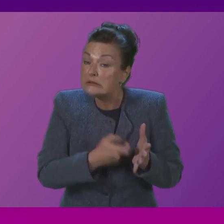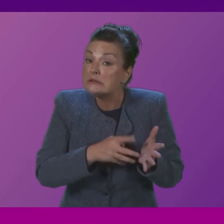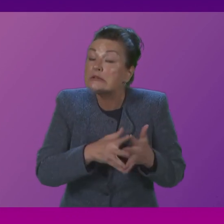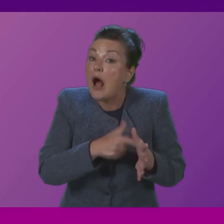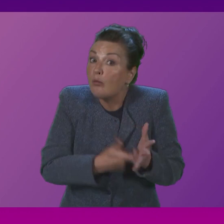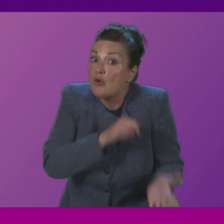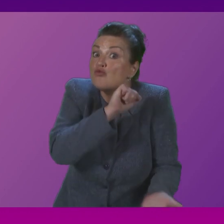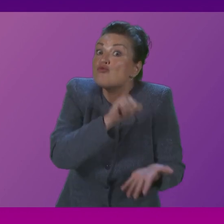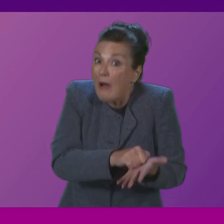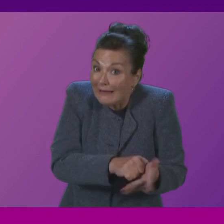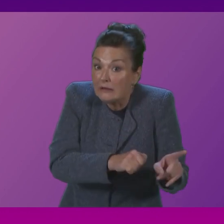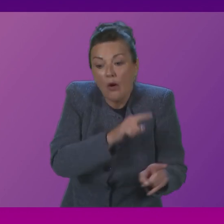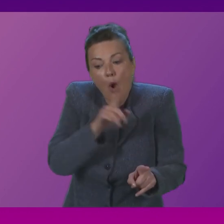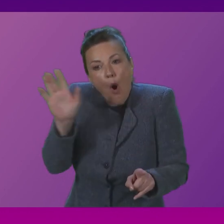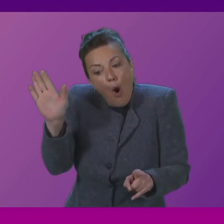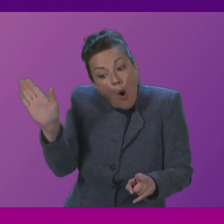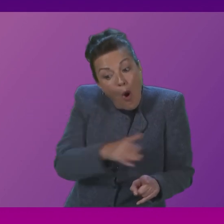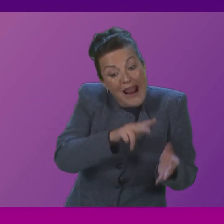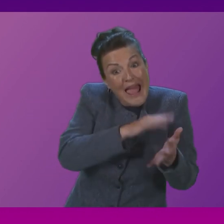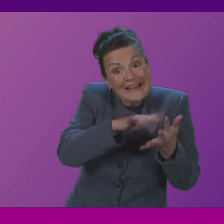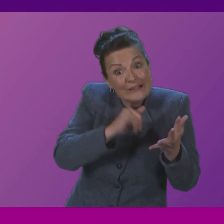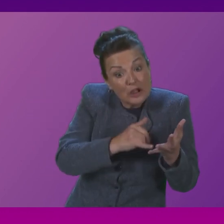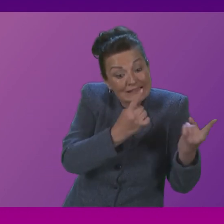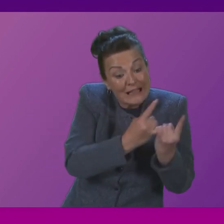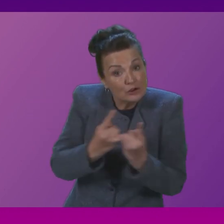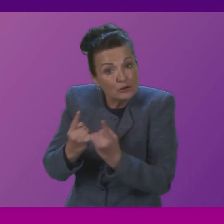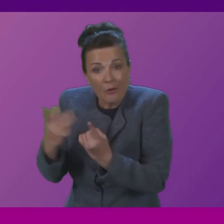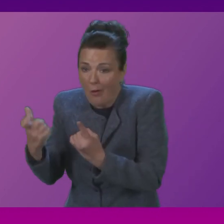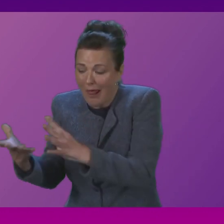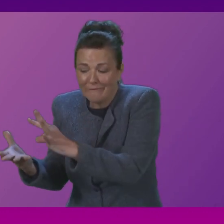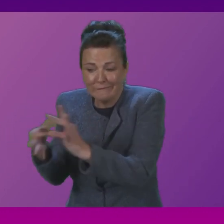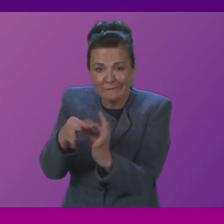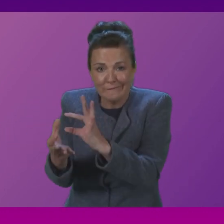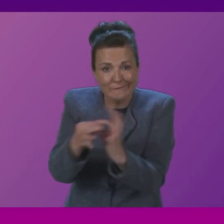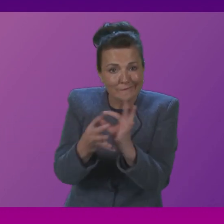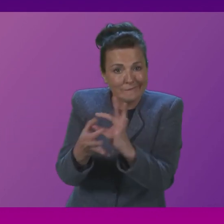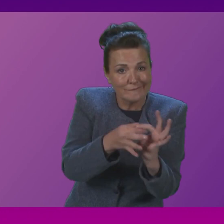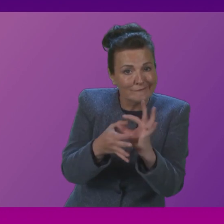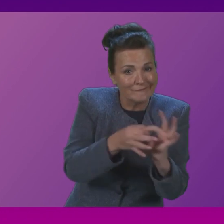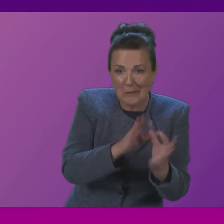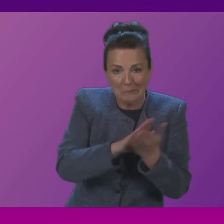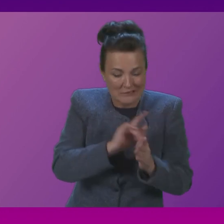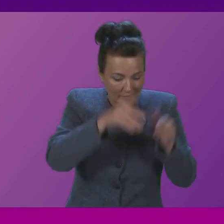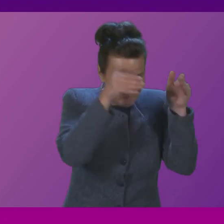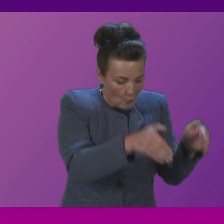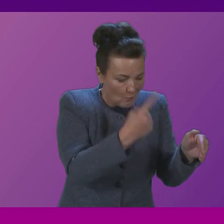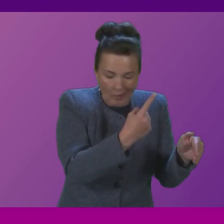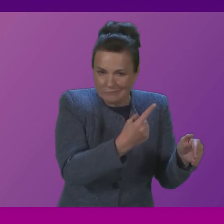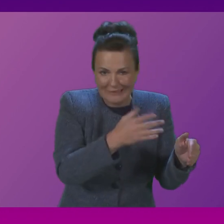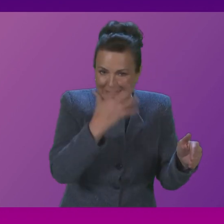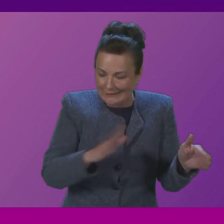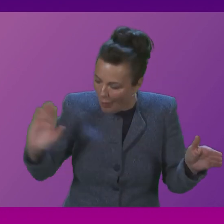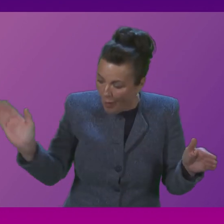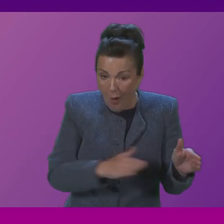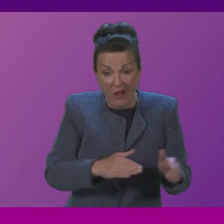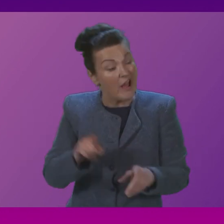issues are all interconnected, so we need to invest in the wider health service in order to improve performance of the ambulance service. No, I won't stop